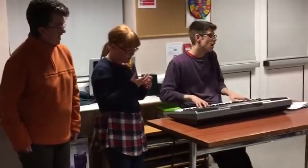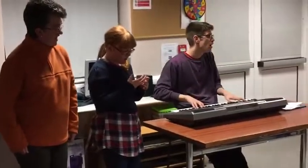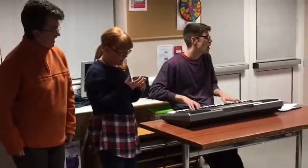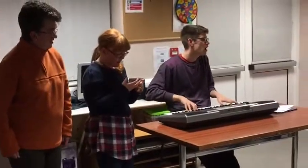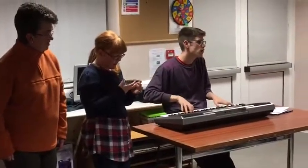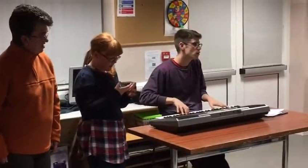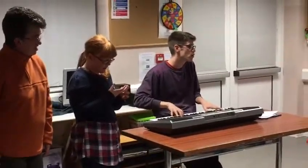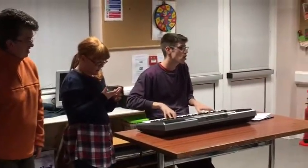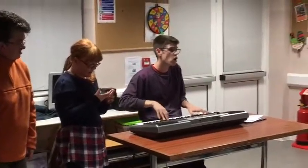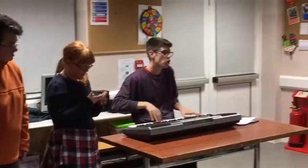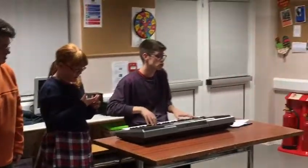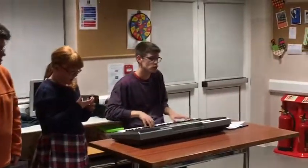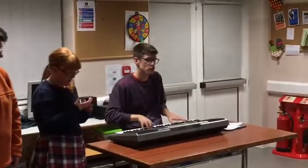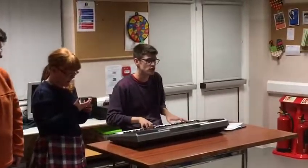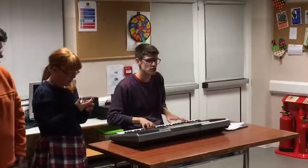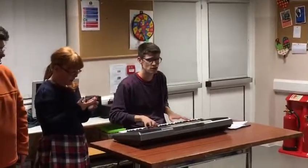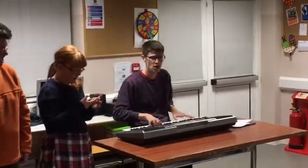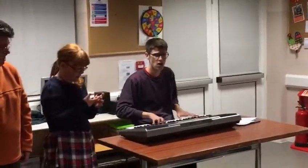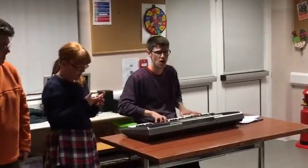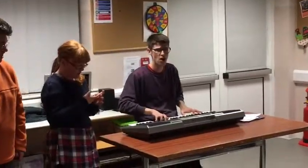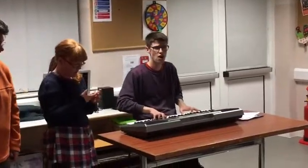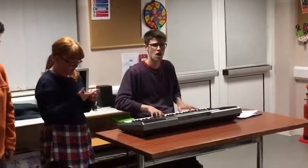And the cotton is high